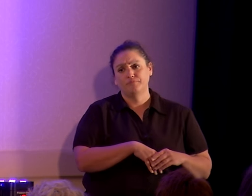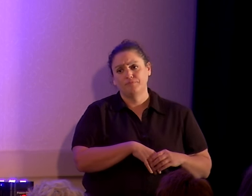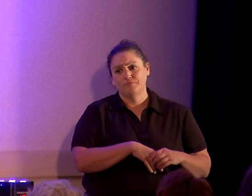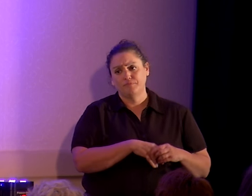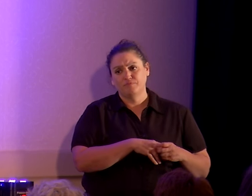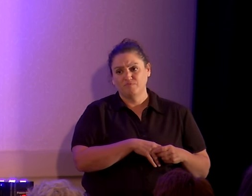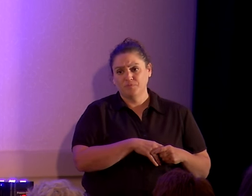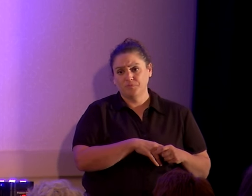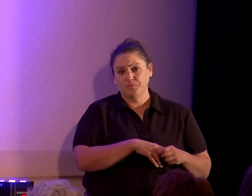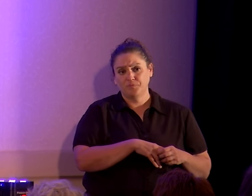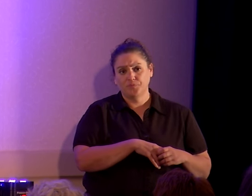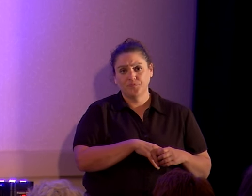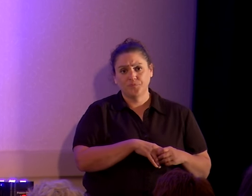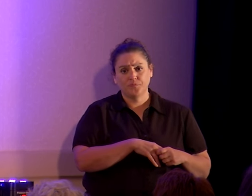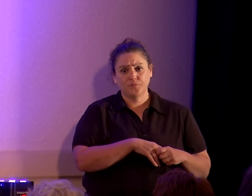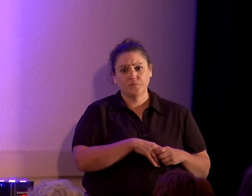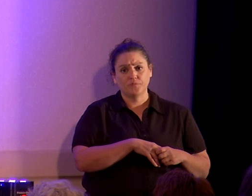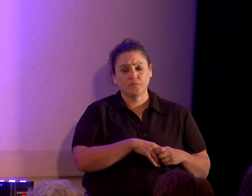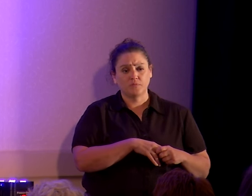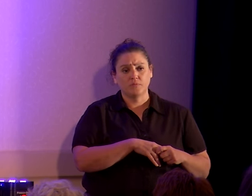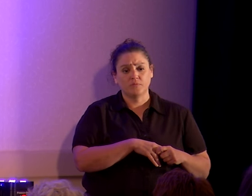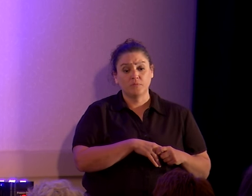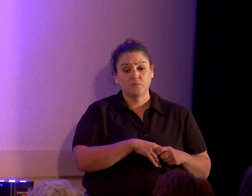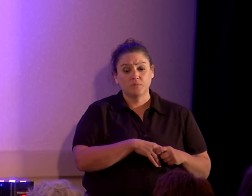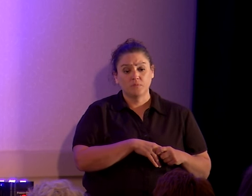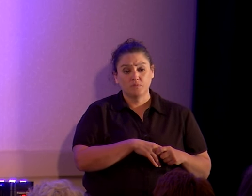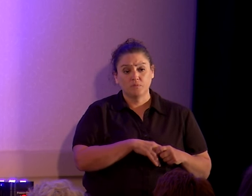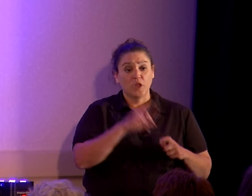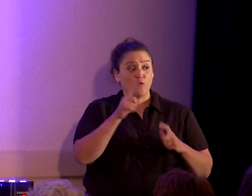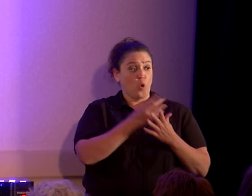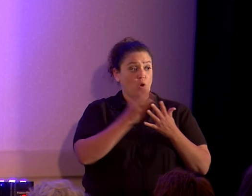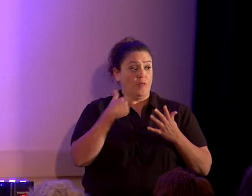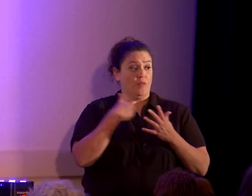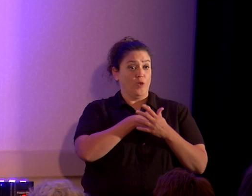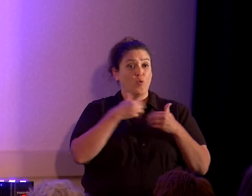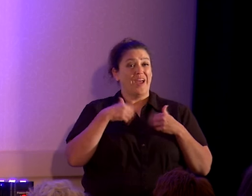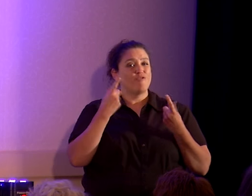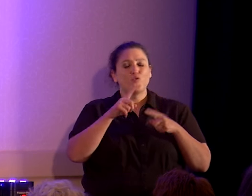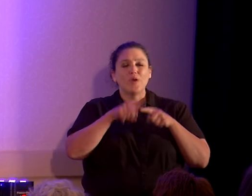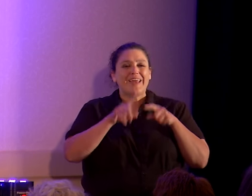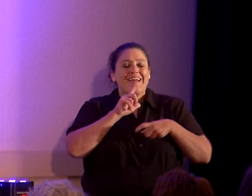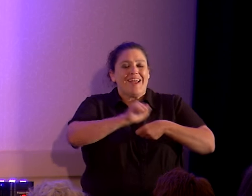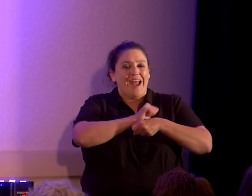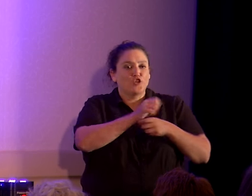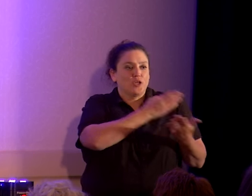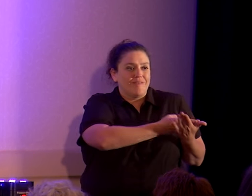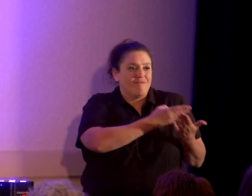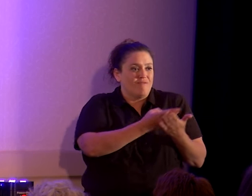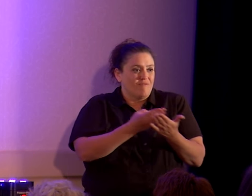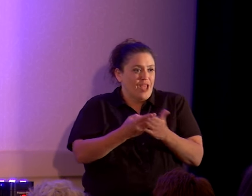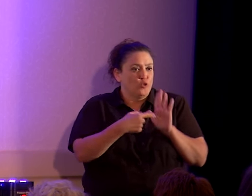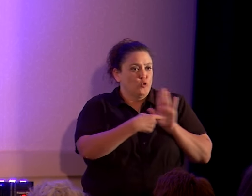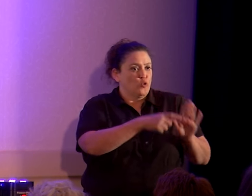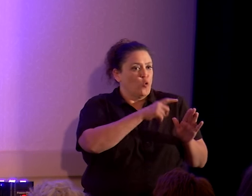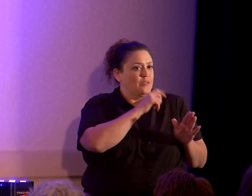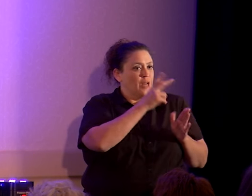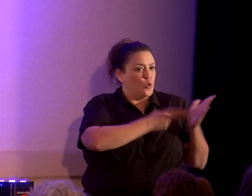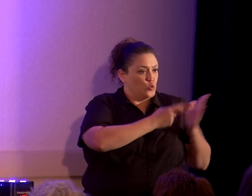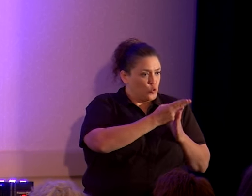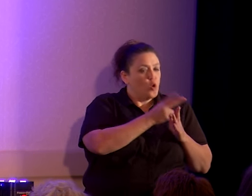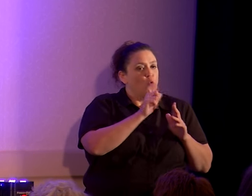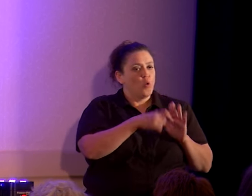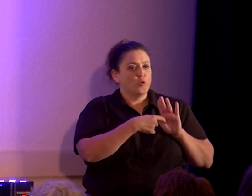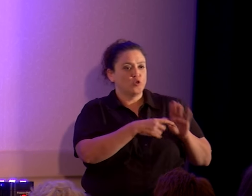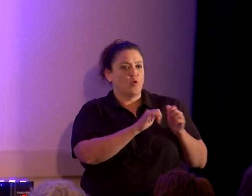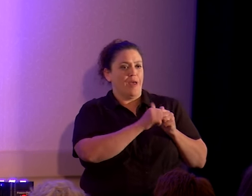It seems to me that the only mechanism that we have, if we cannot actually factually disprove their claim, is to demonstrate them how they have